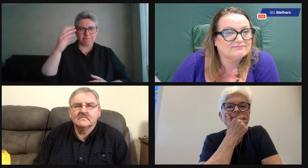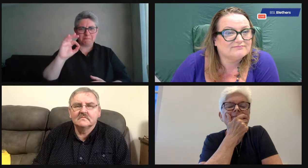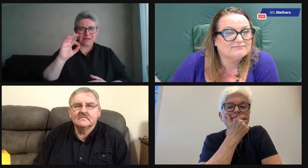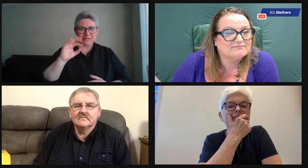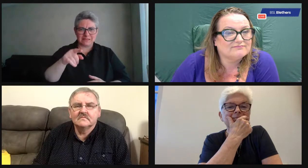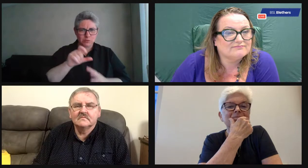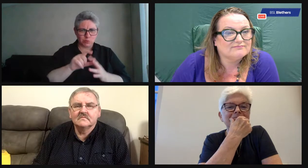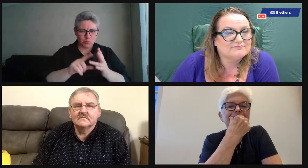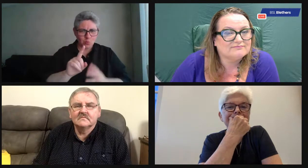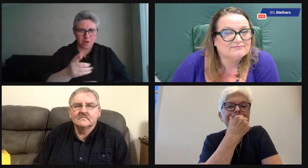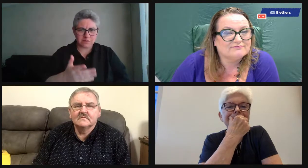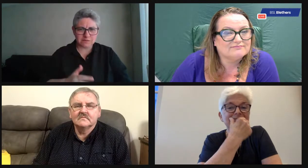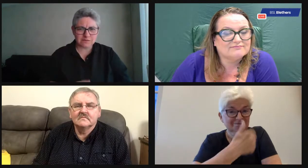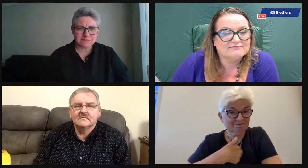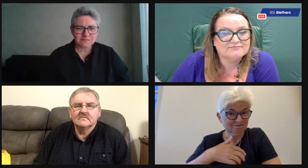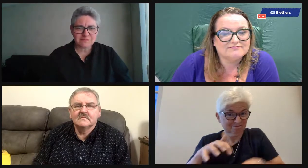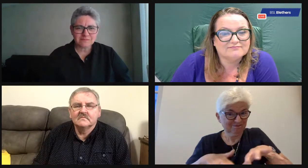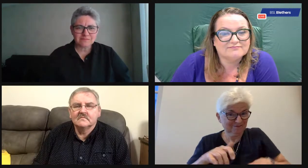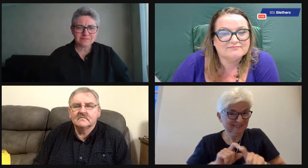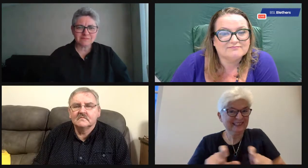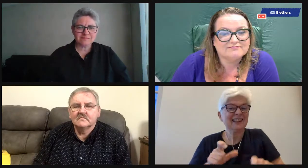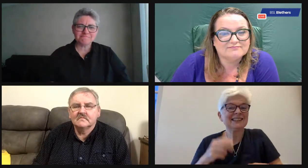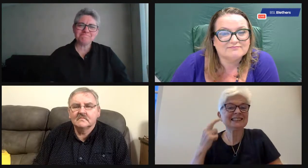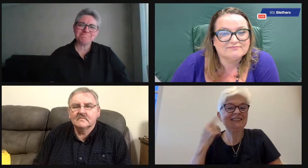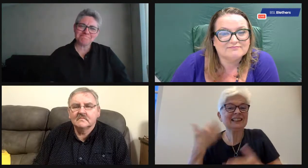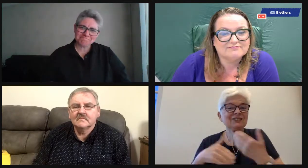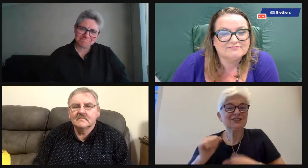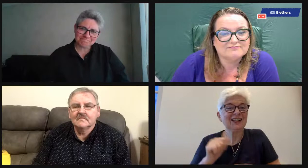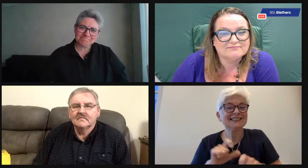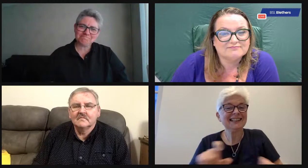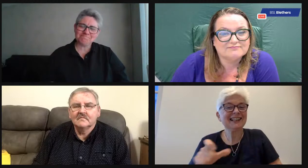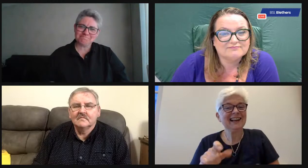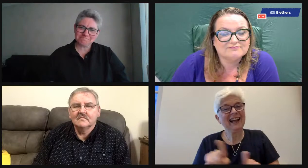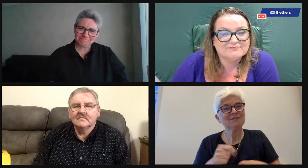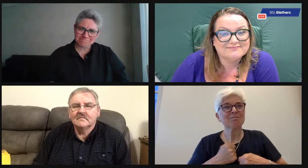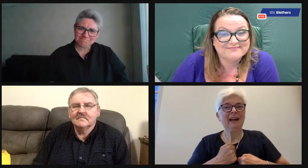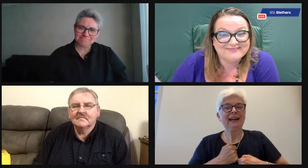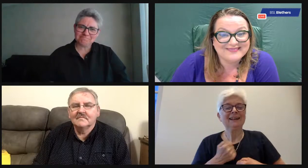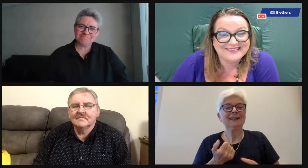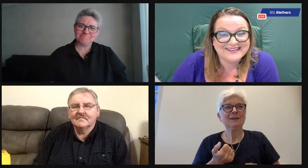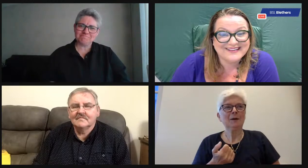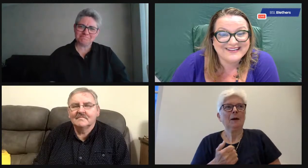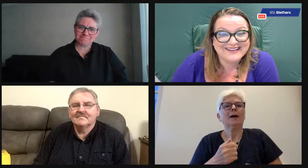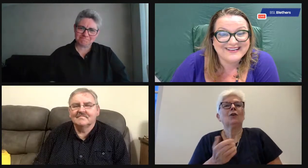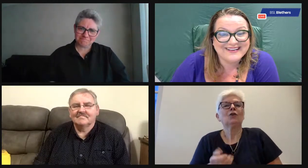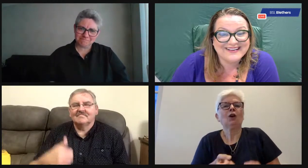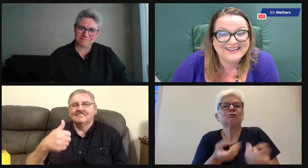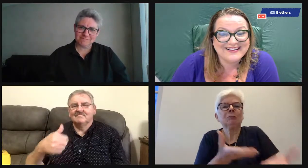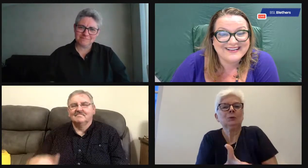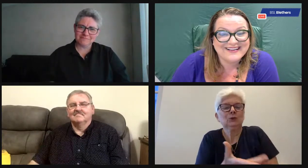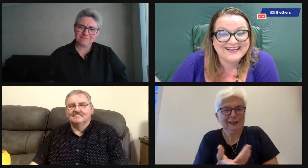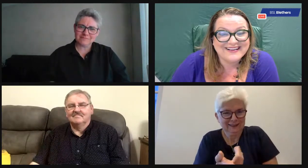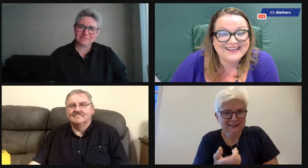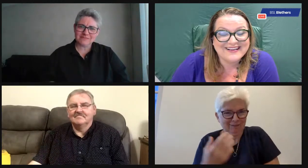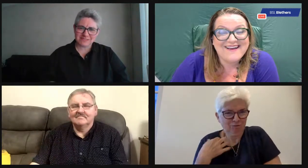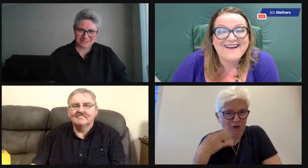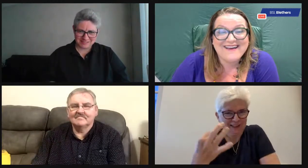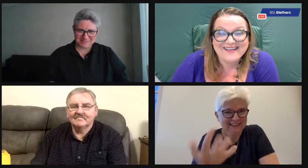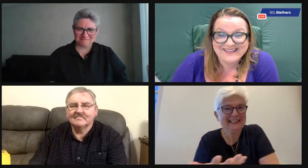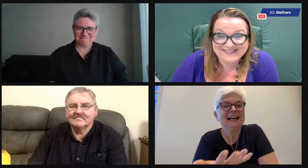You know, we had that coronation, but you volunteered on that day, didn't you? Well, I was doing my Deaf History Society was